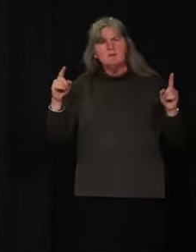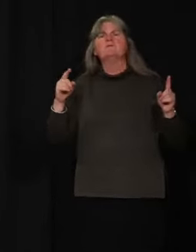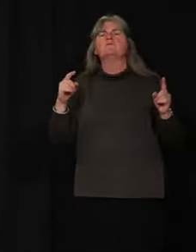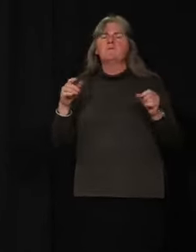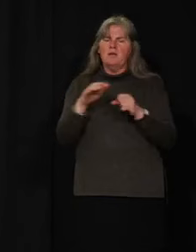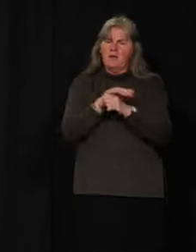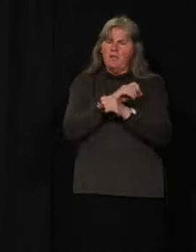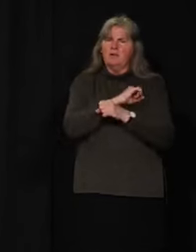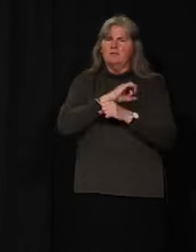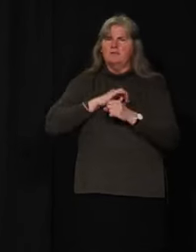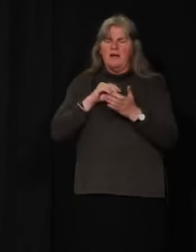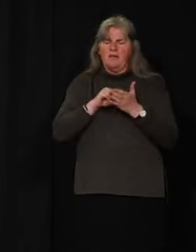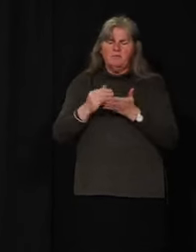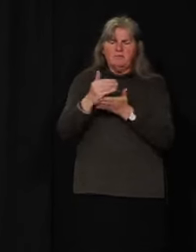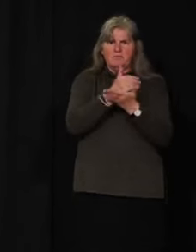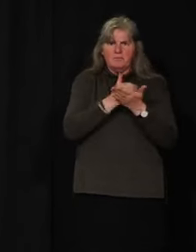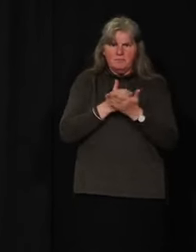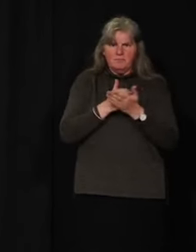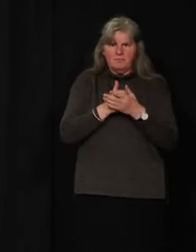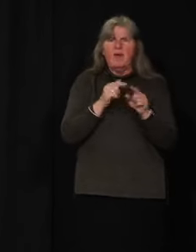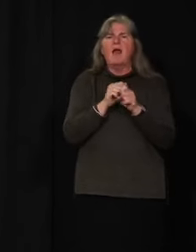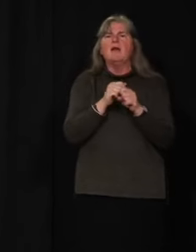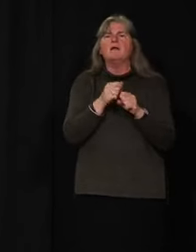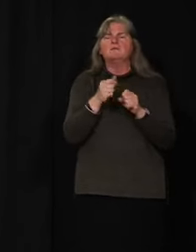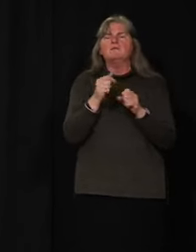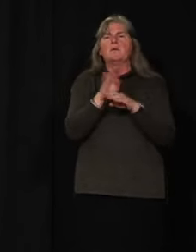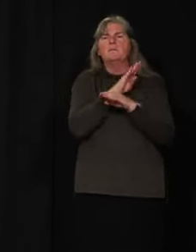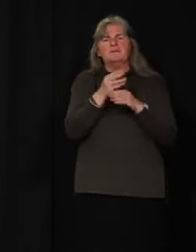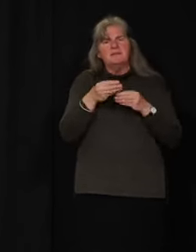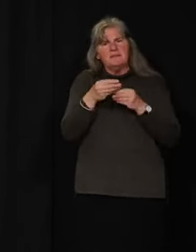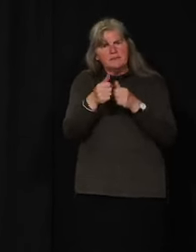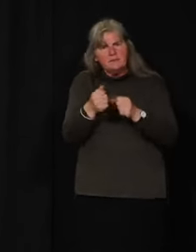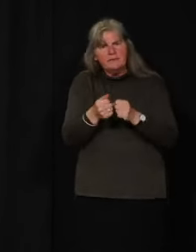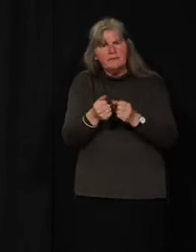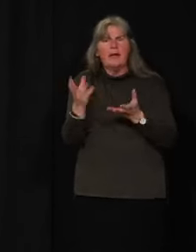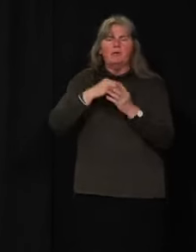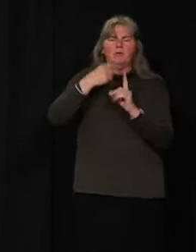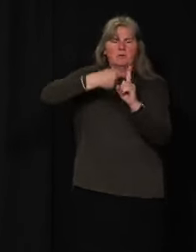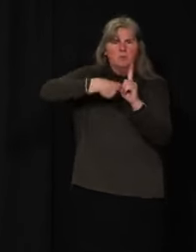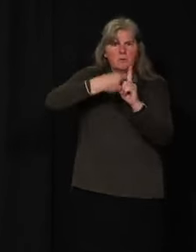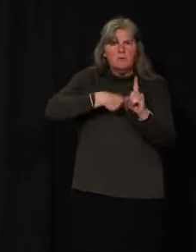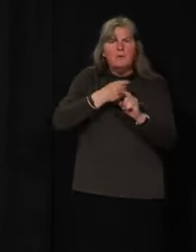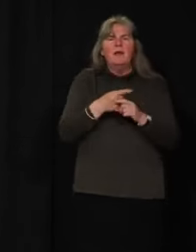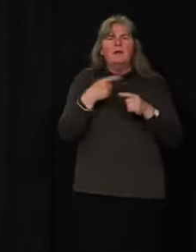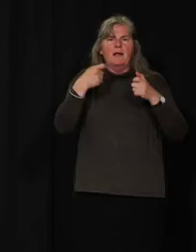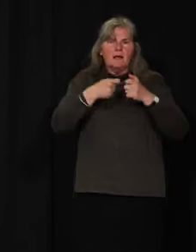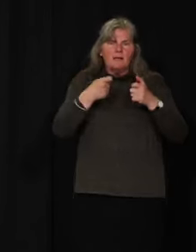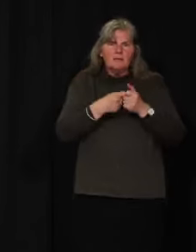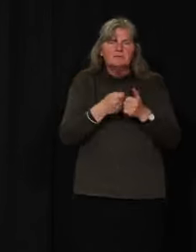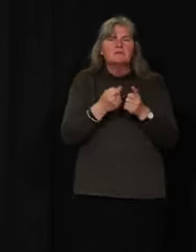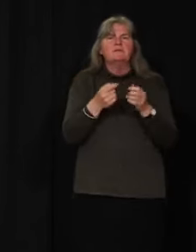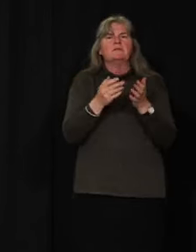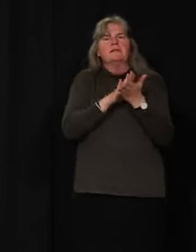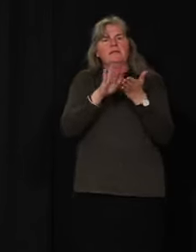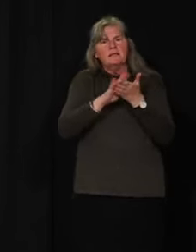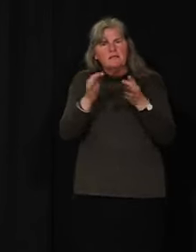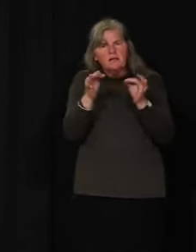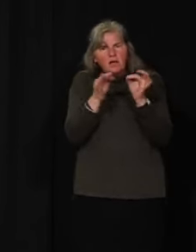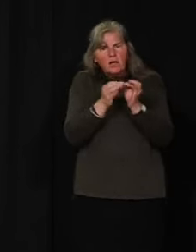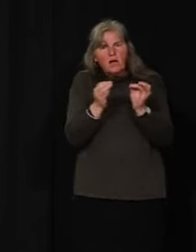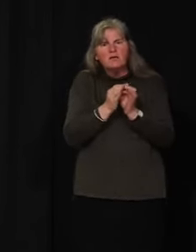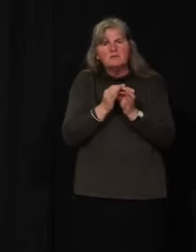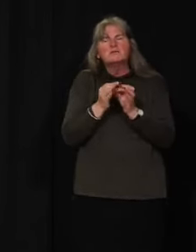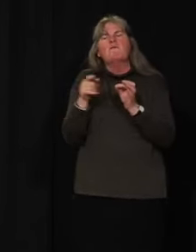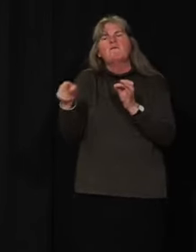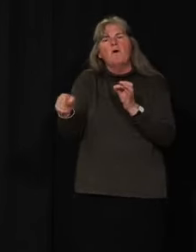as well as eligible business expenses, including rent, utilities and cleaning costs for